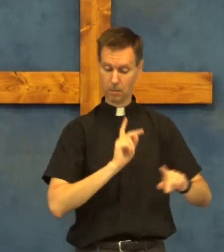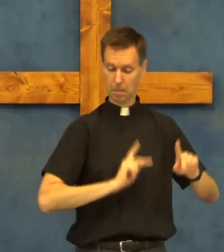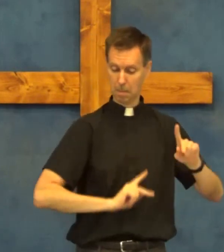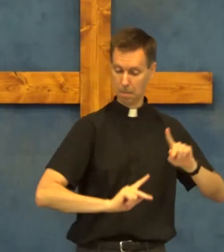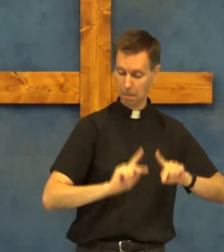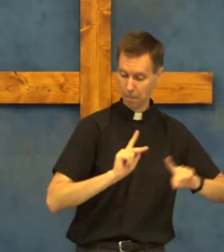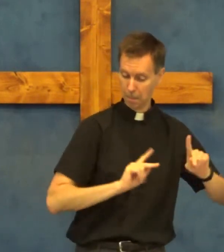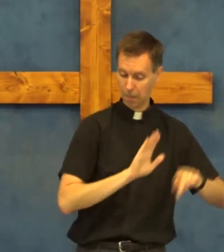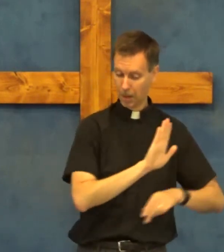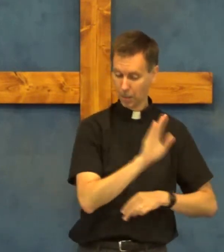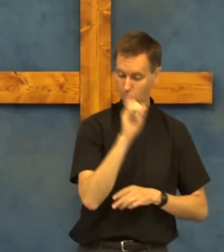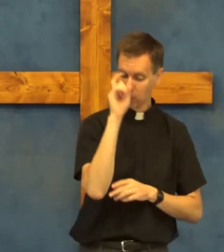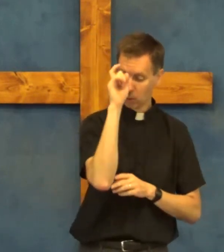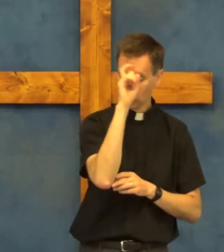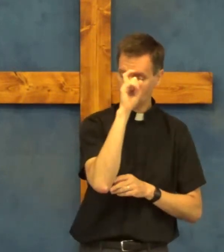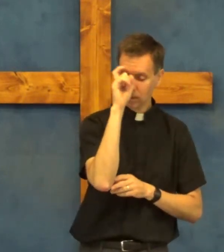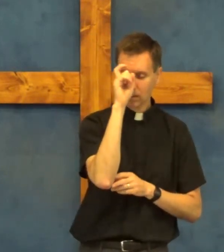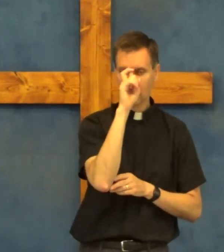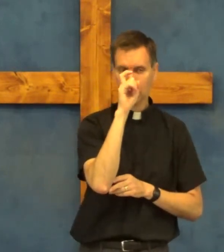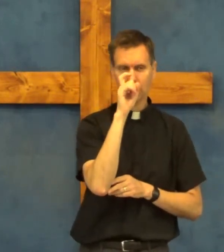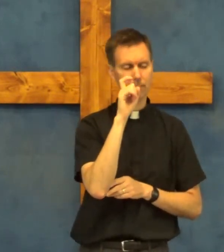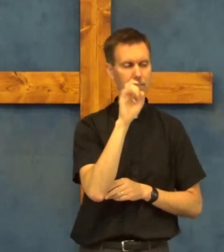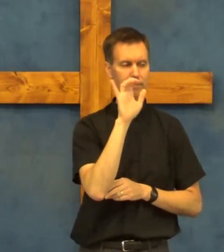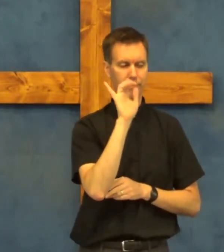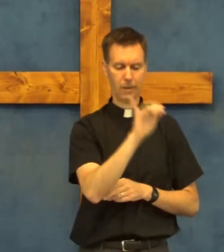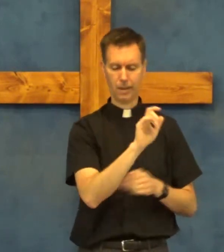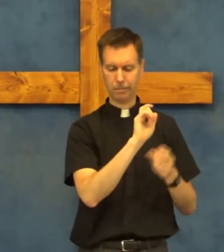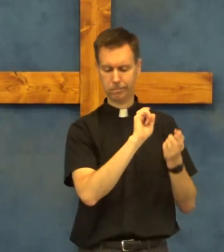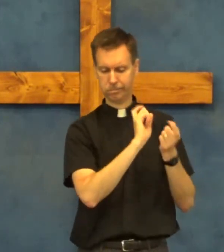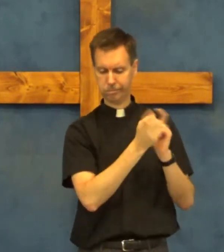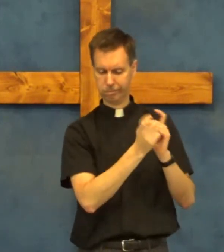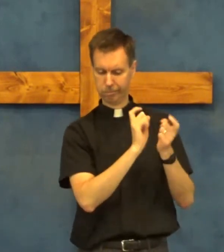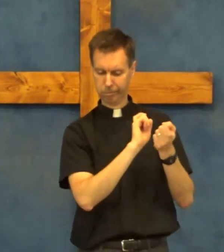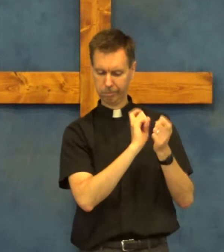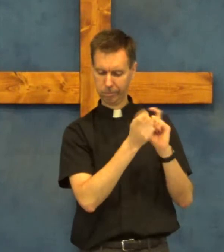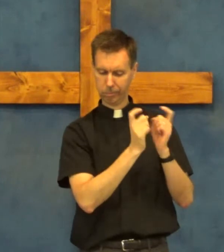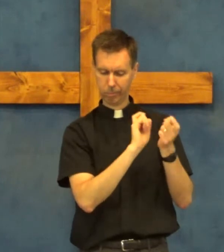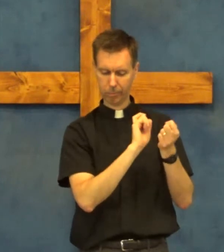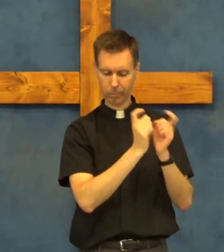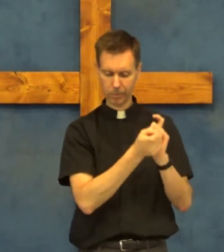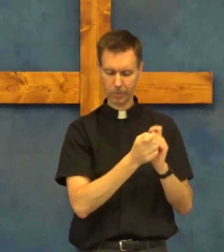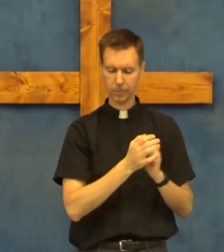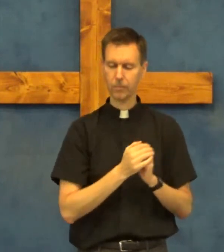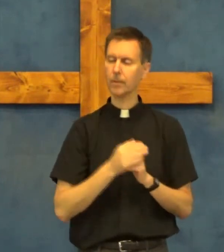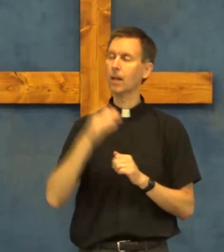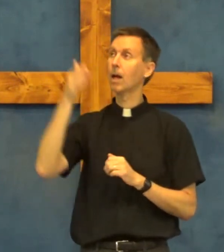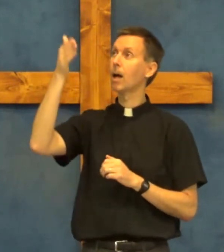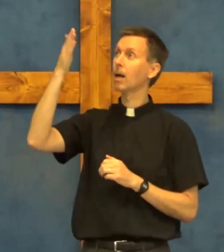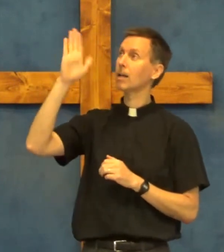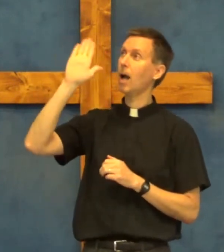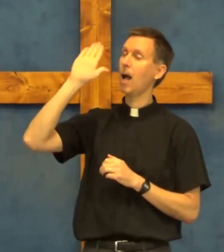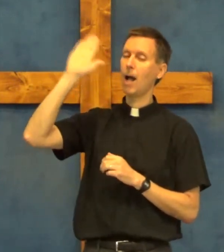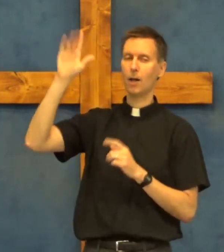on shifting ground god's word is all